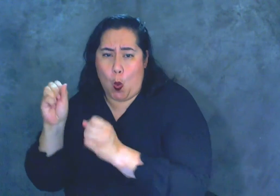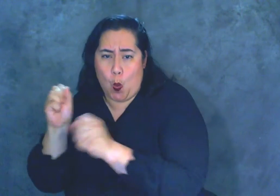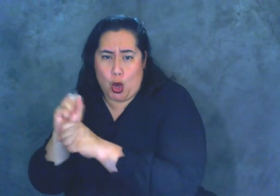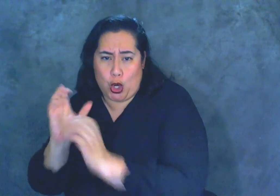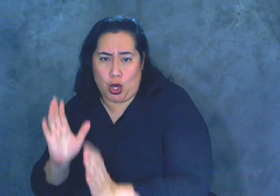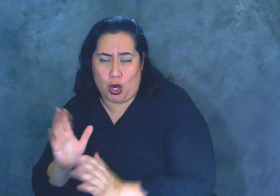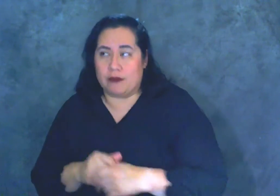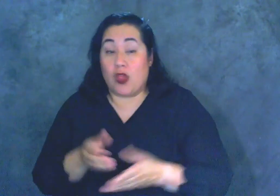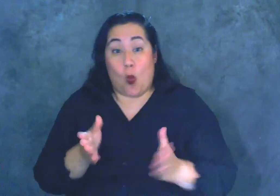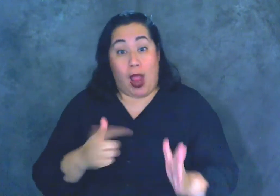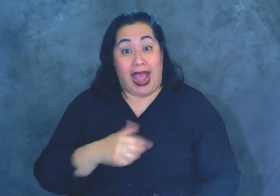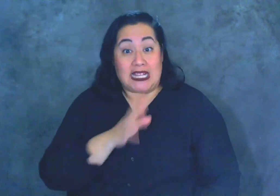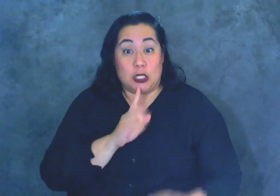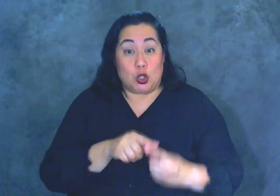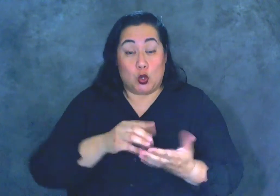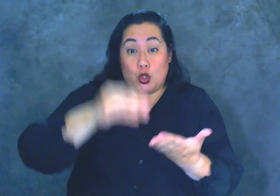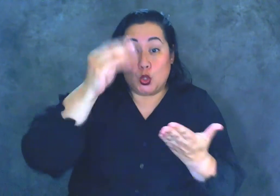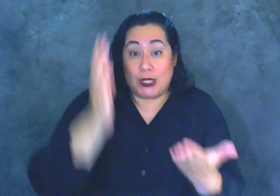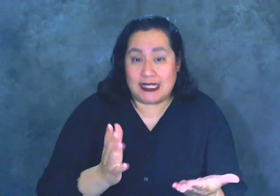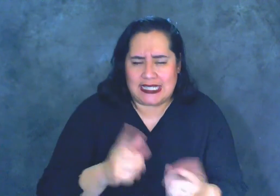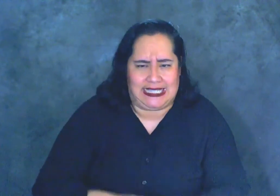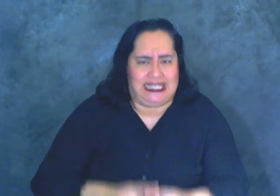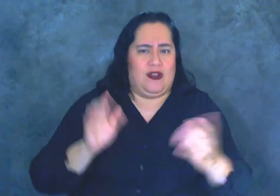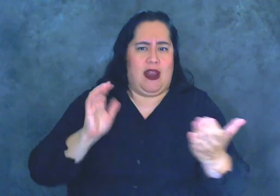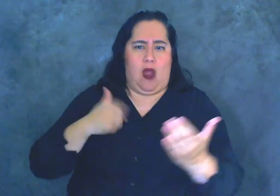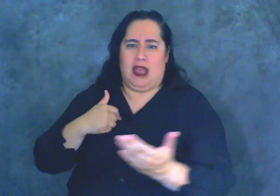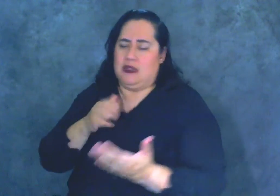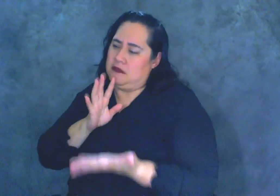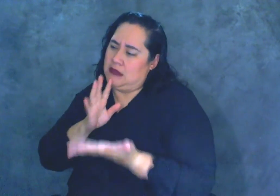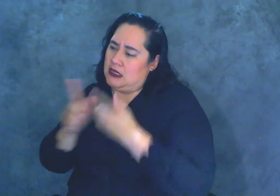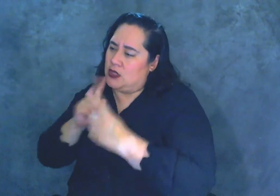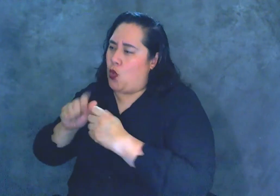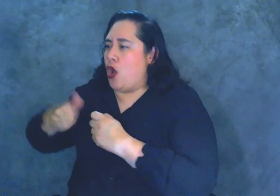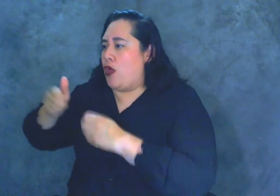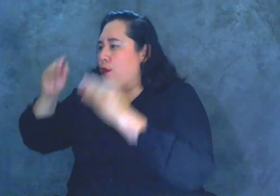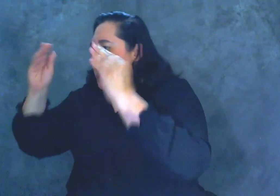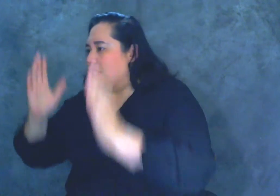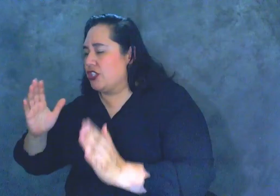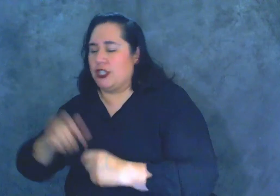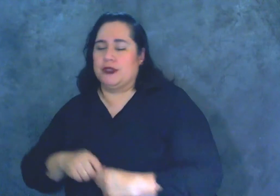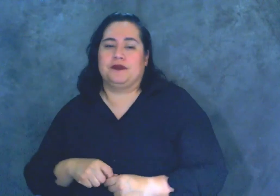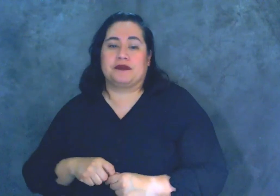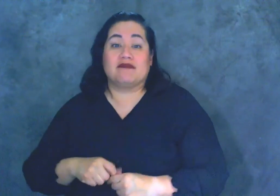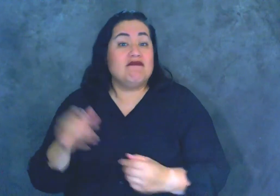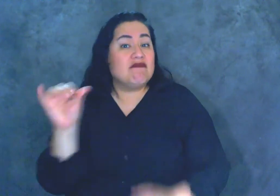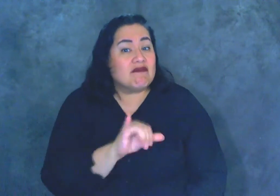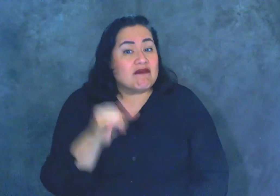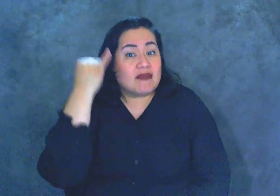way I speak to students is different than the way I might speak to another professor. And likewise, the way I speak to